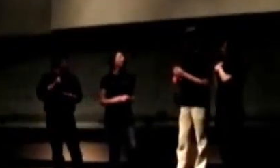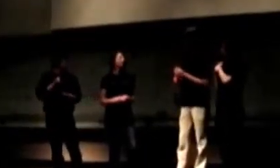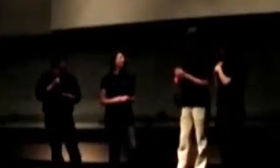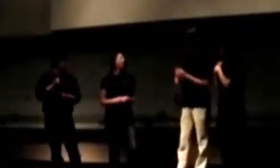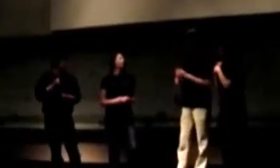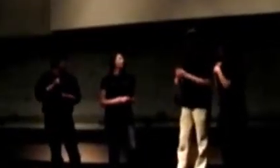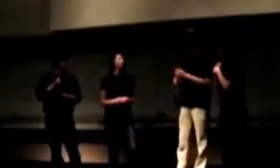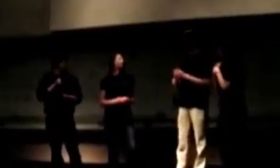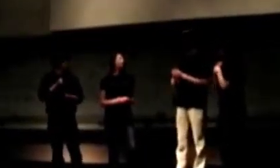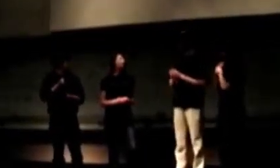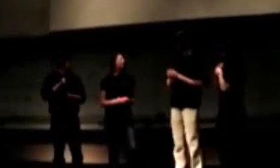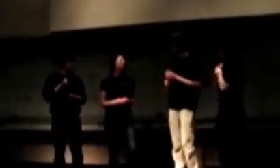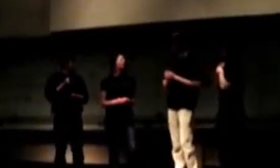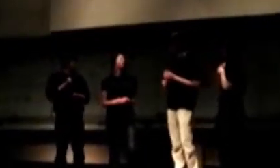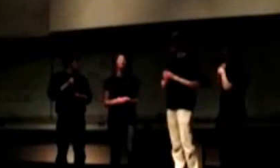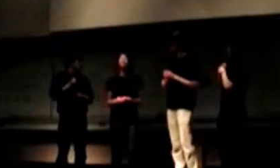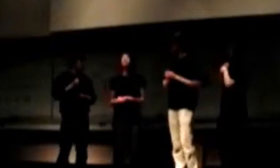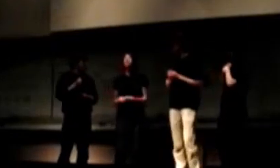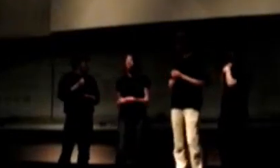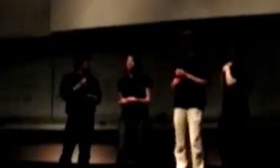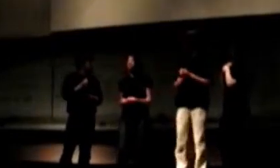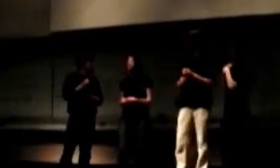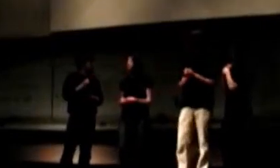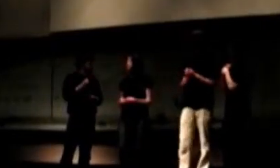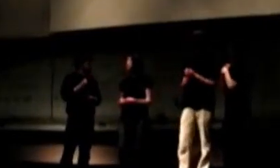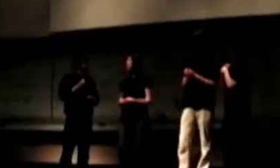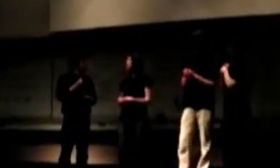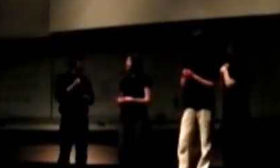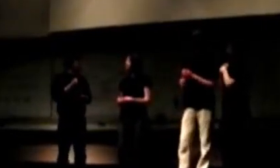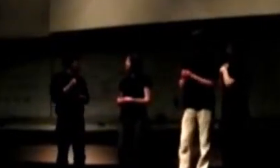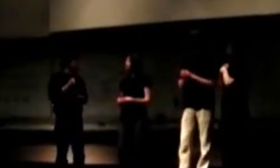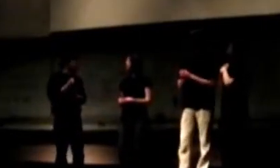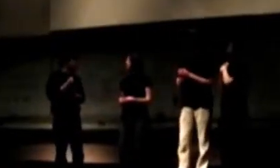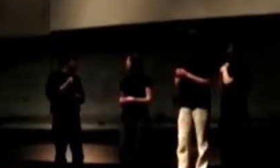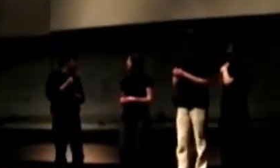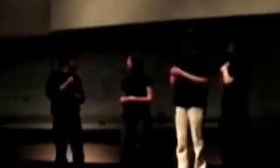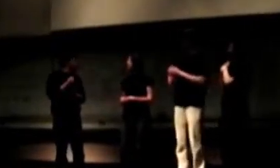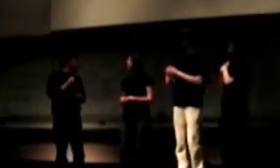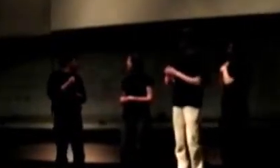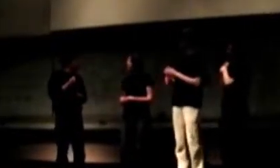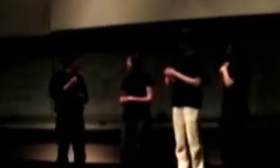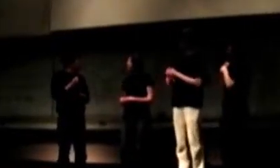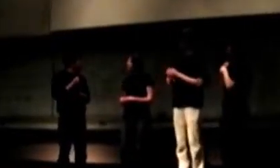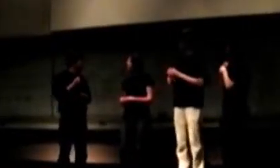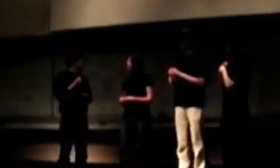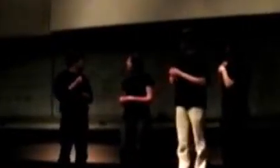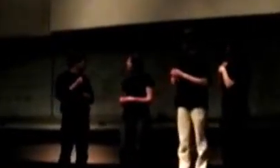I write on Burgemark. I collect human skin cells and write blood on them.